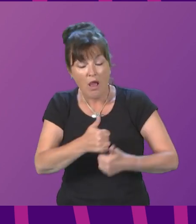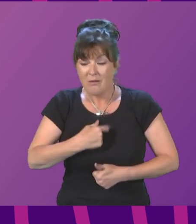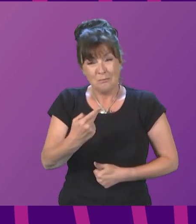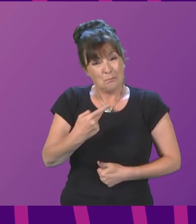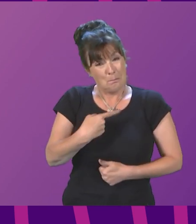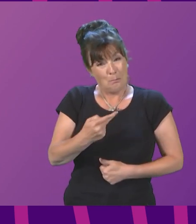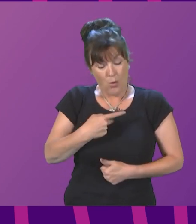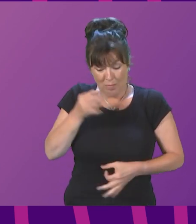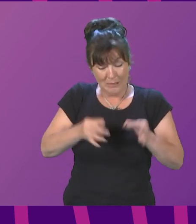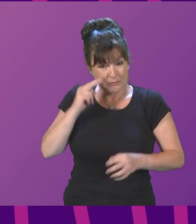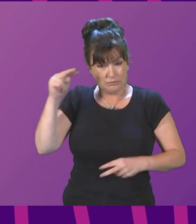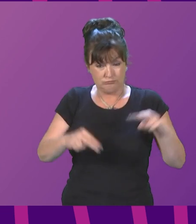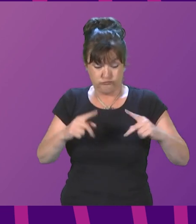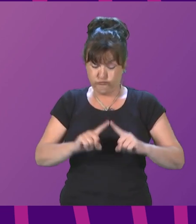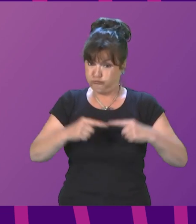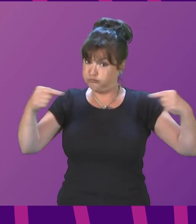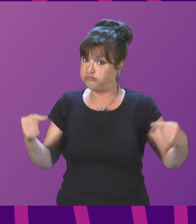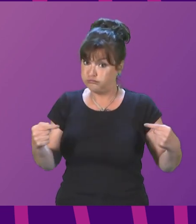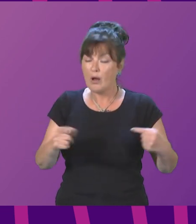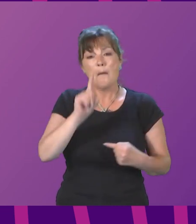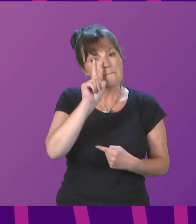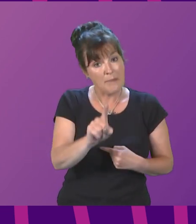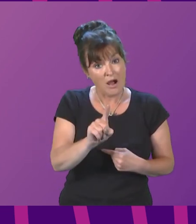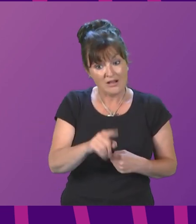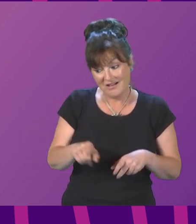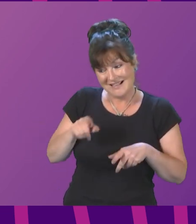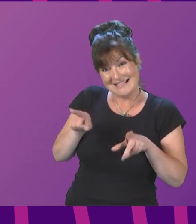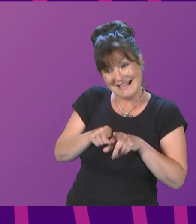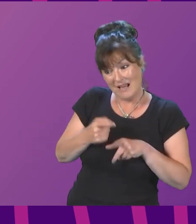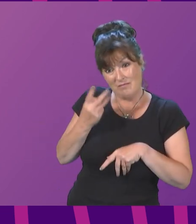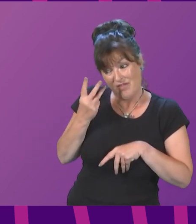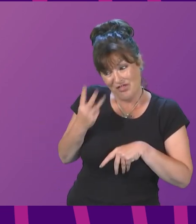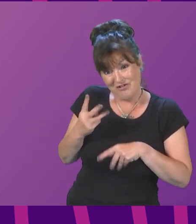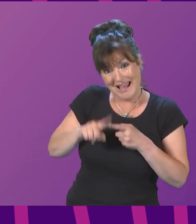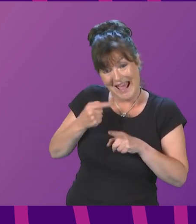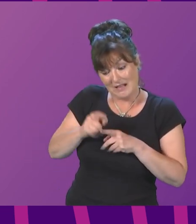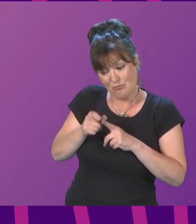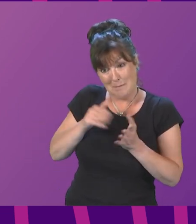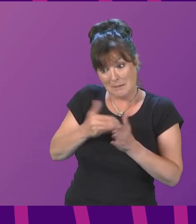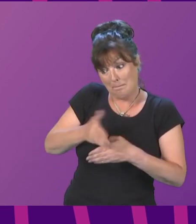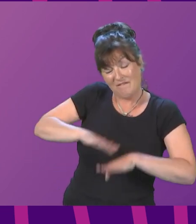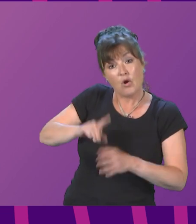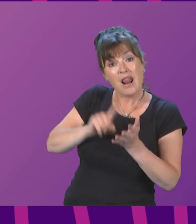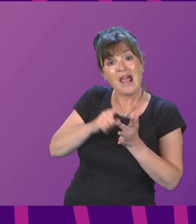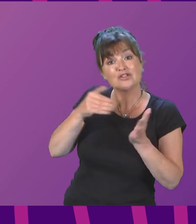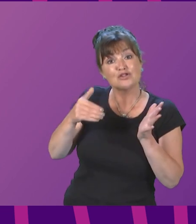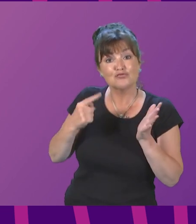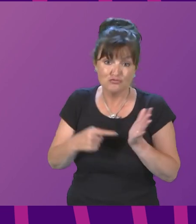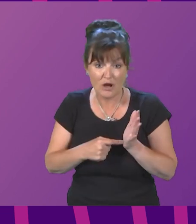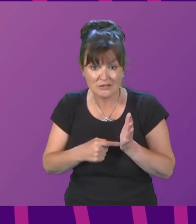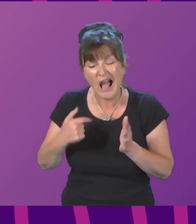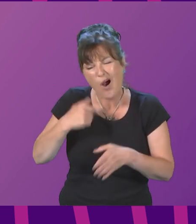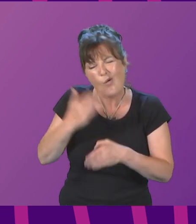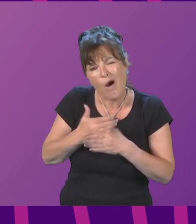are significant. But, as with the previous three Prime Ministers, I will work hard to establish a good working